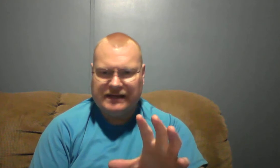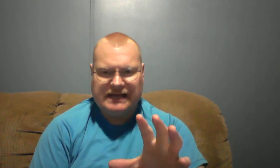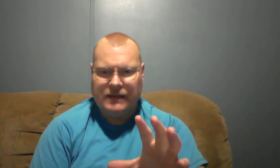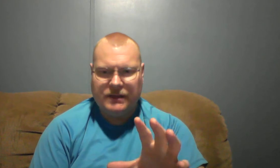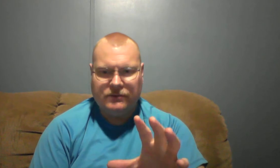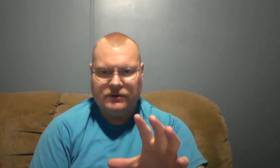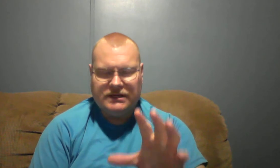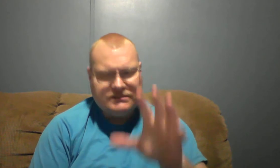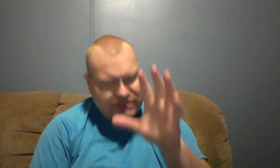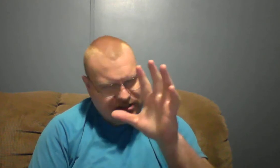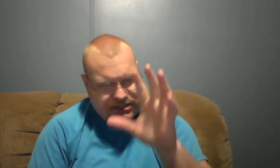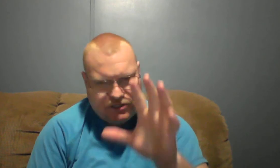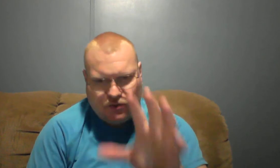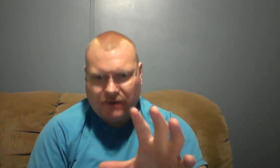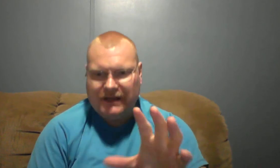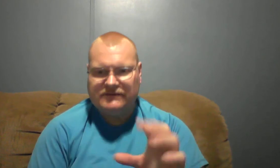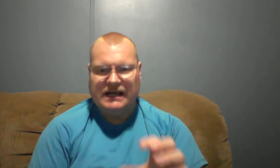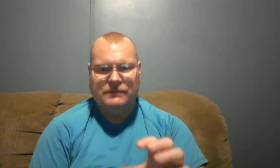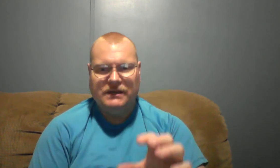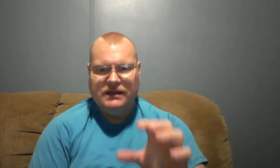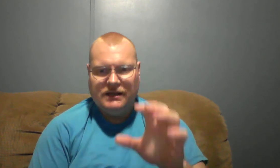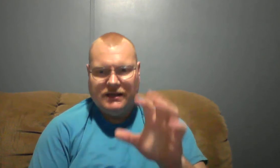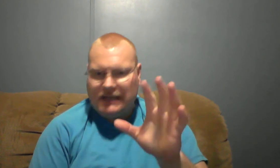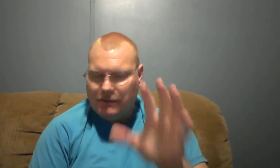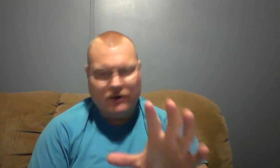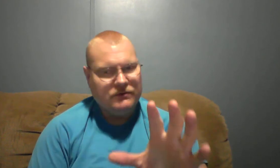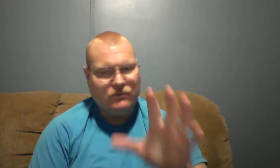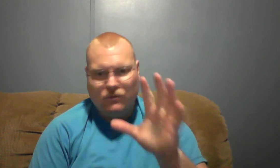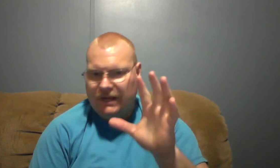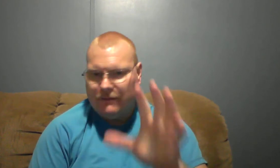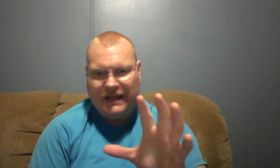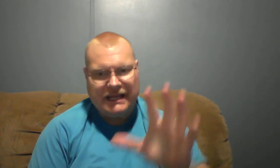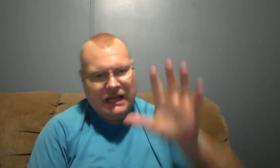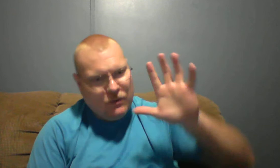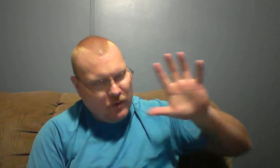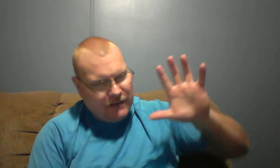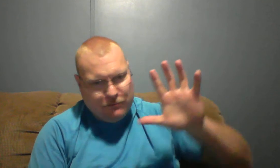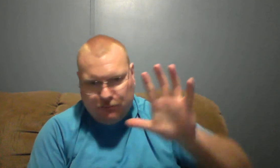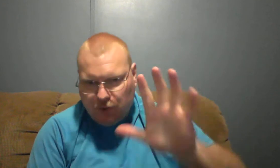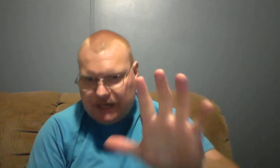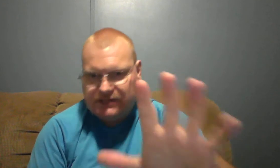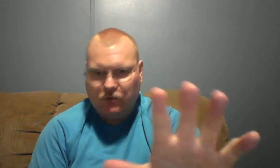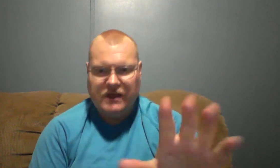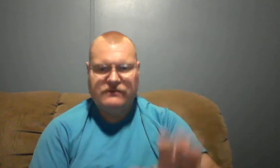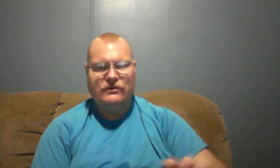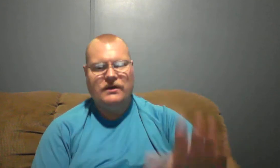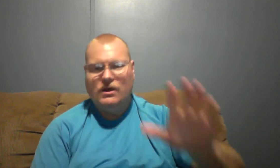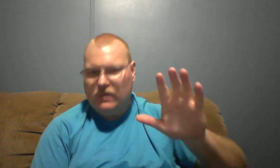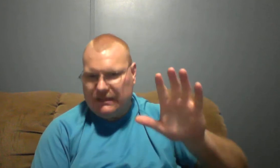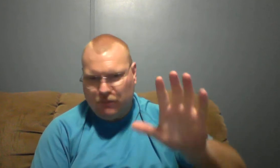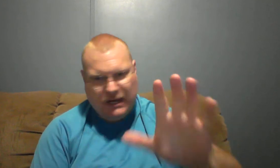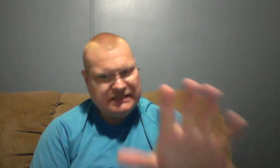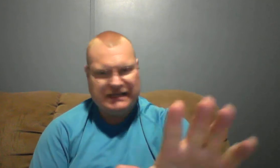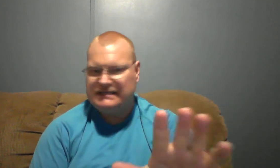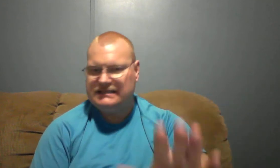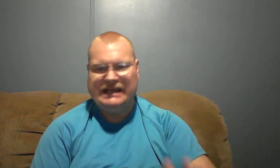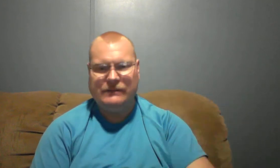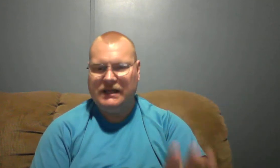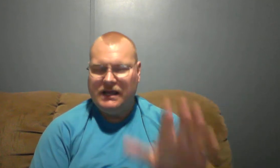time people just a short amount of time come on we can make it we can press our way through we can press against the enemy because